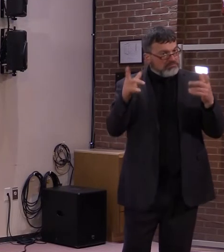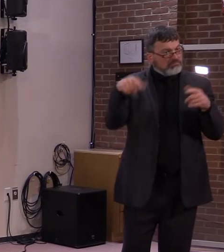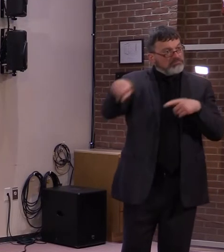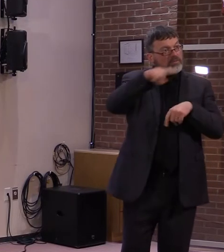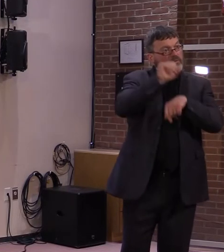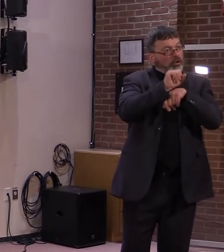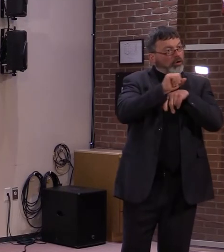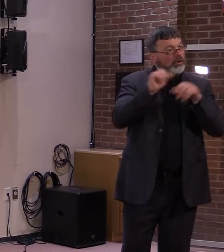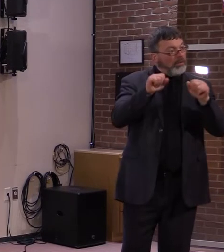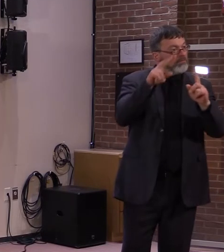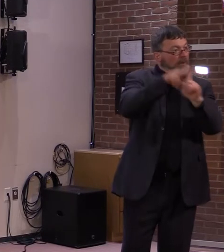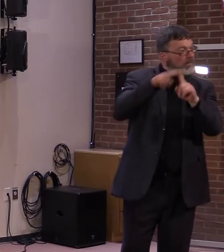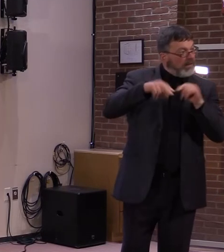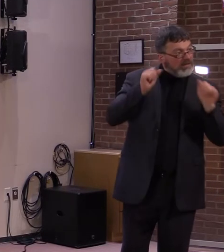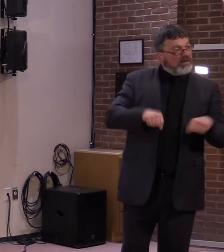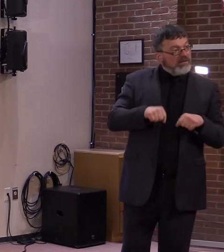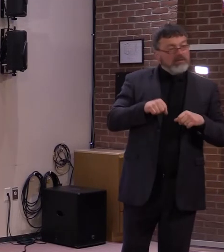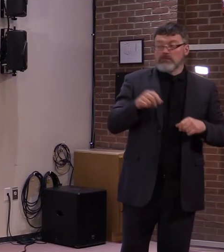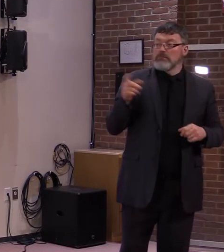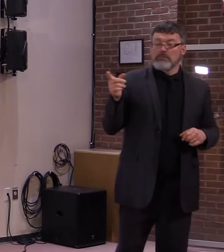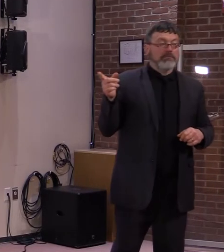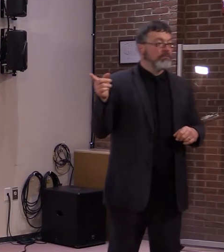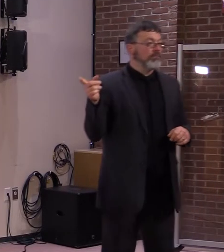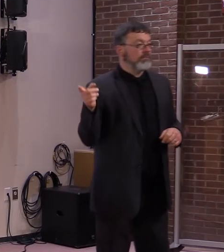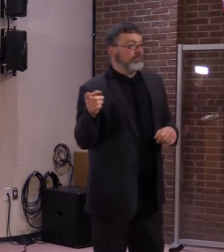Commissioner Harrington or Secretary Curley?